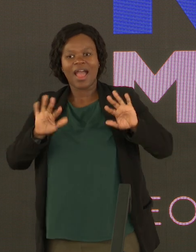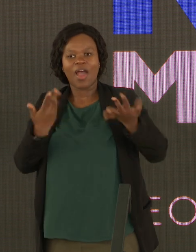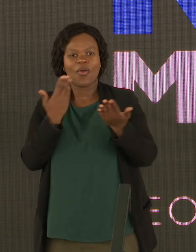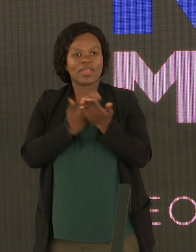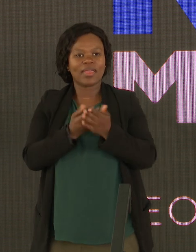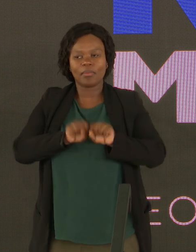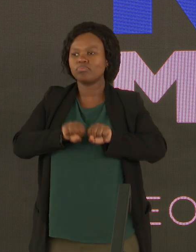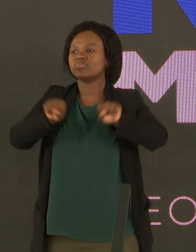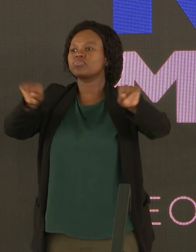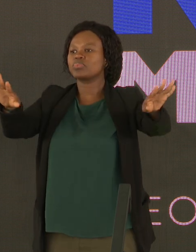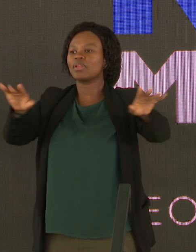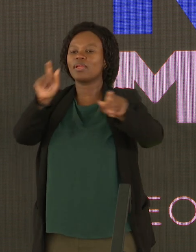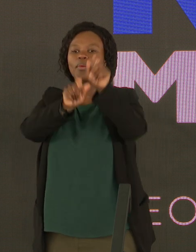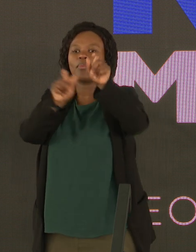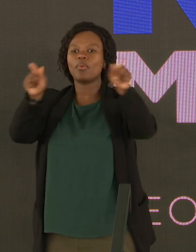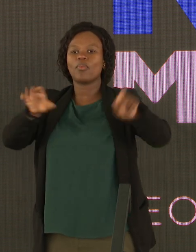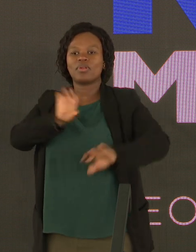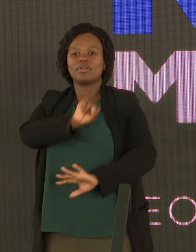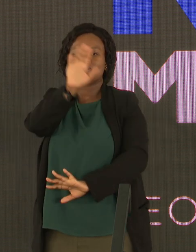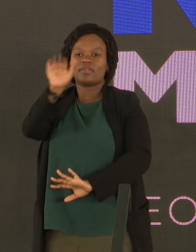the people in this country.